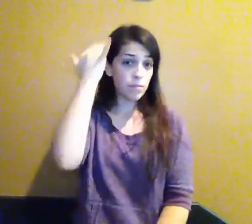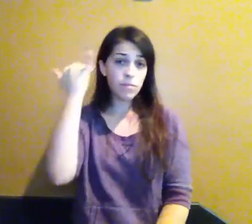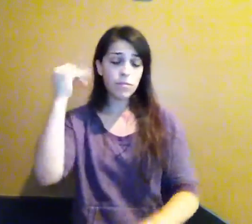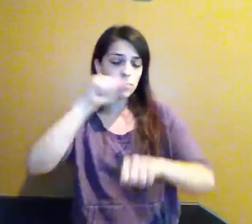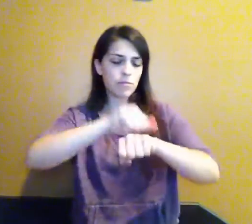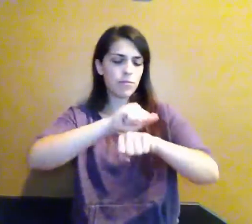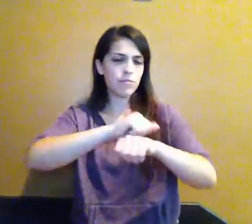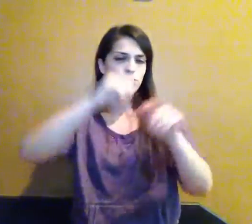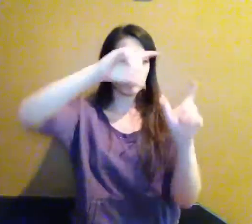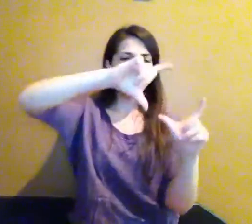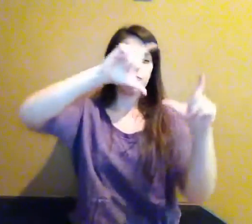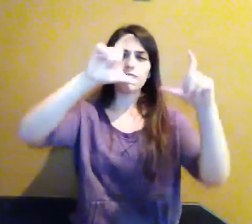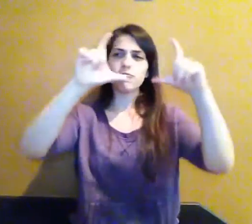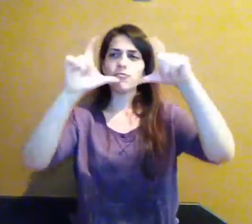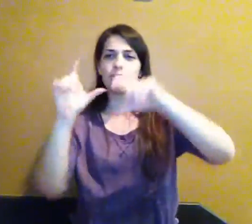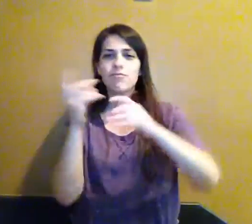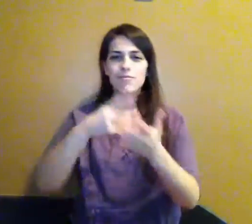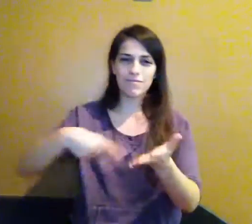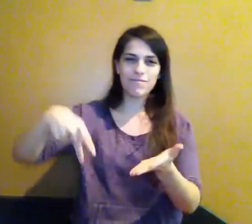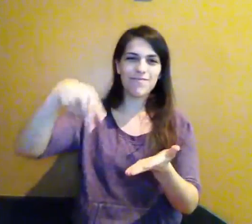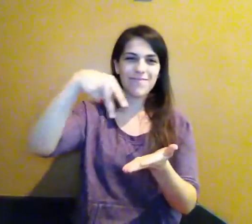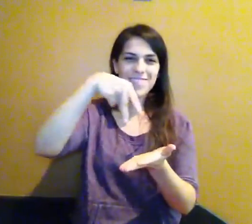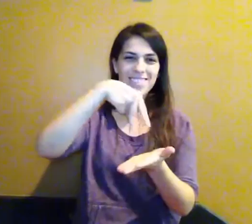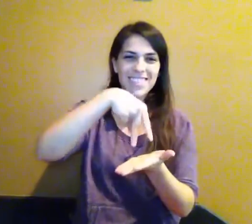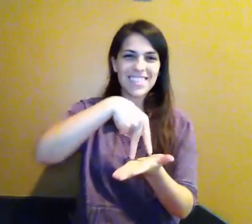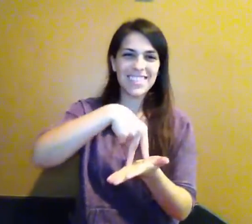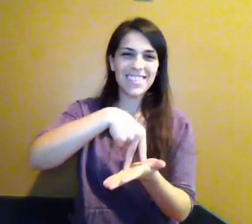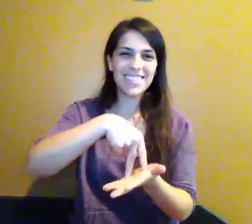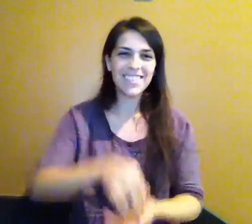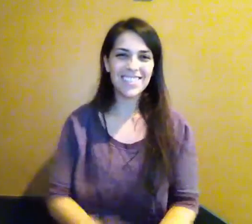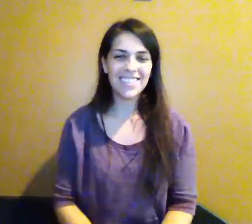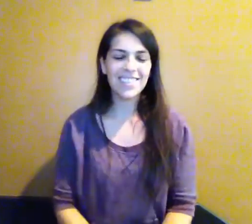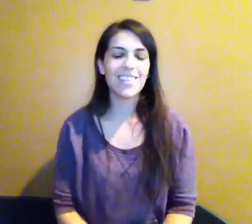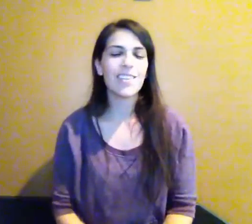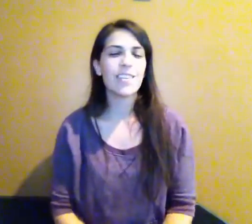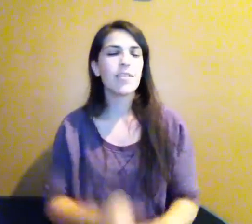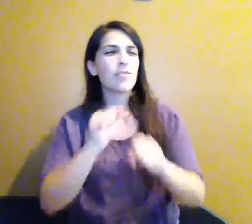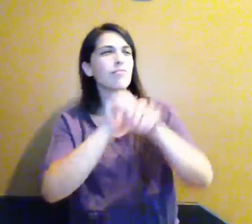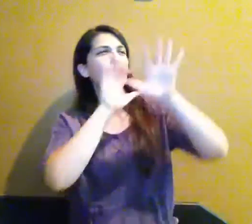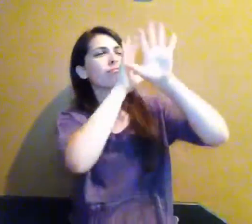the storm was rolled away Mountains